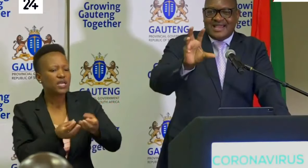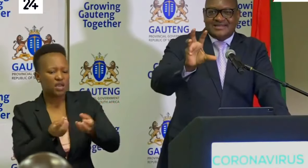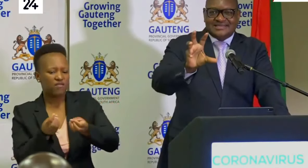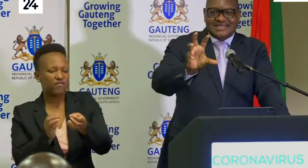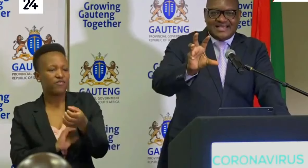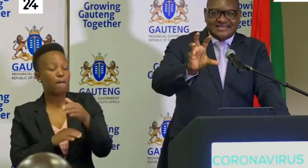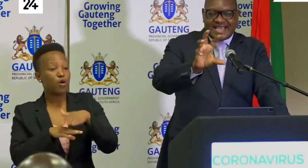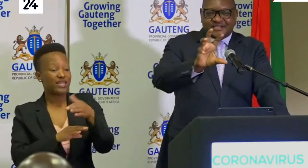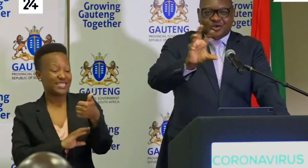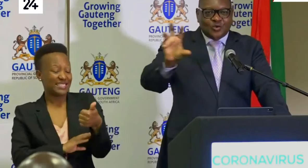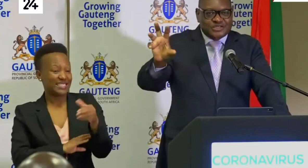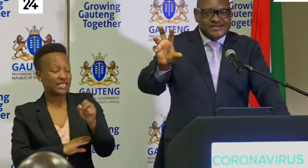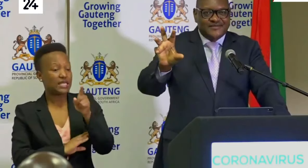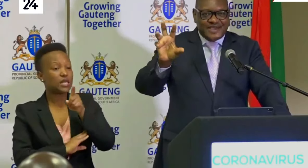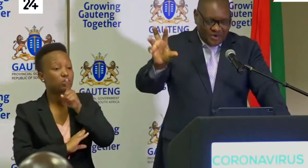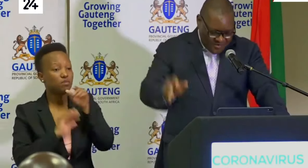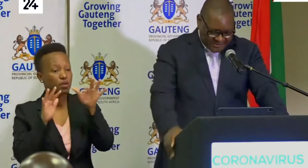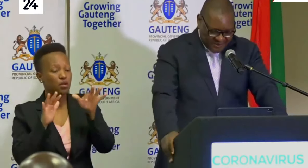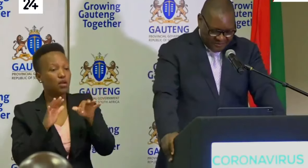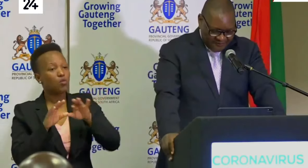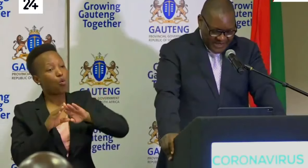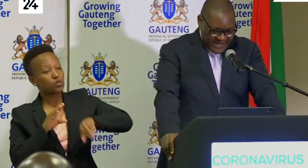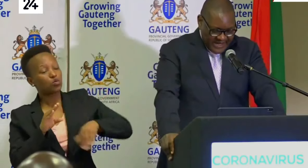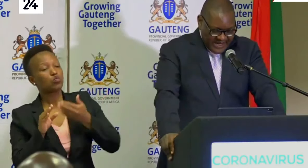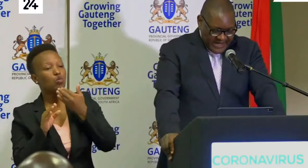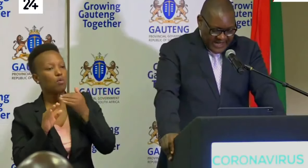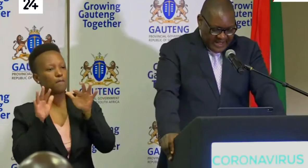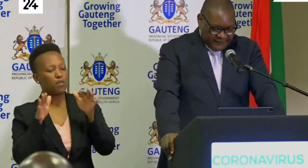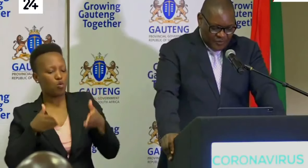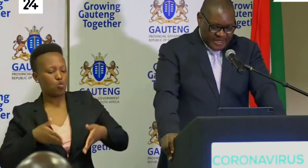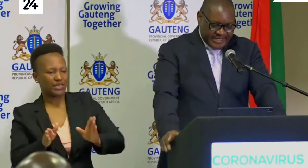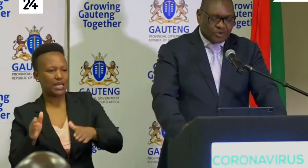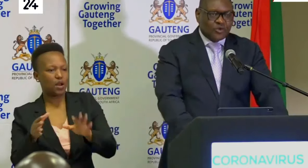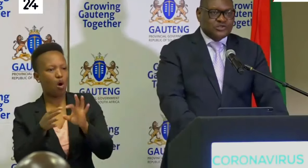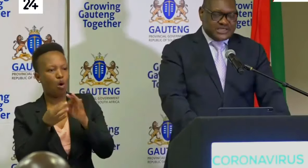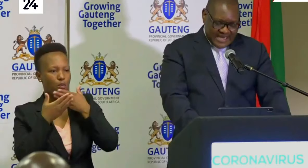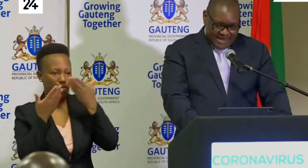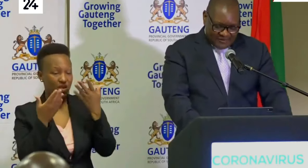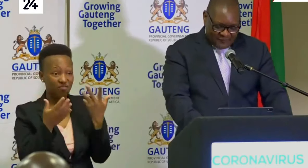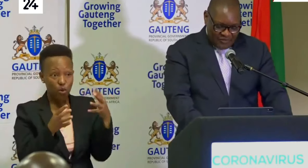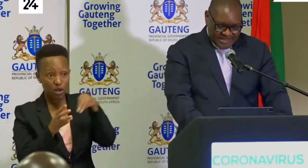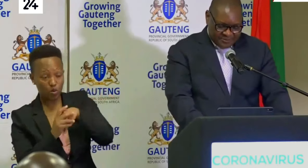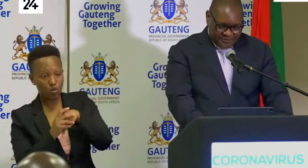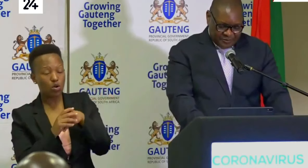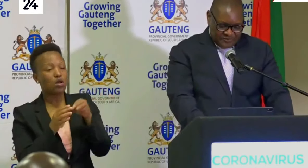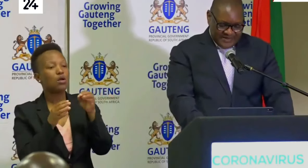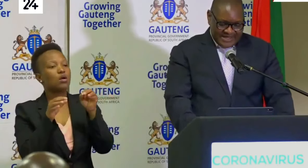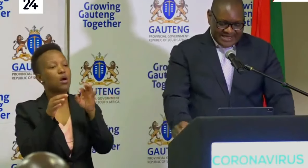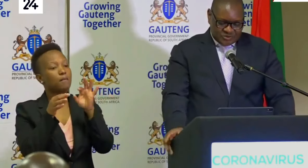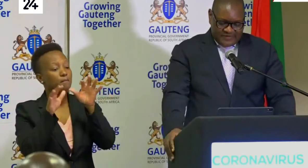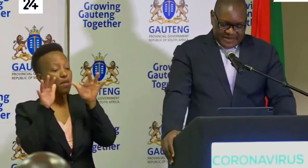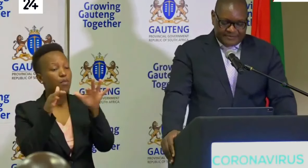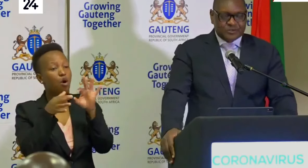and at this stage, excluding the homeless people. If we include the number of homeless people